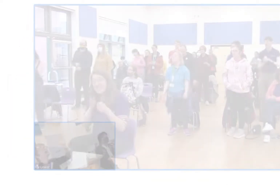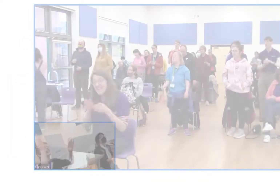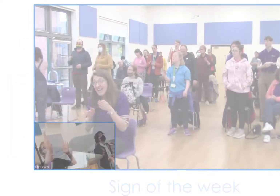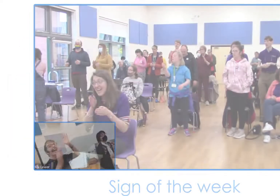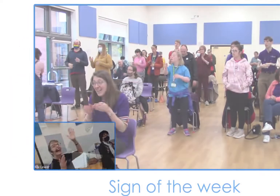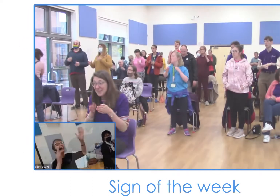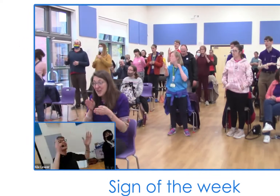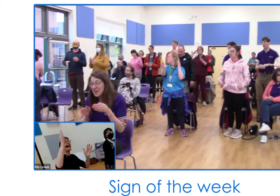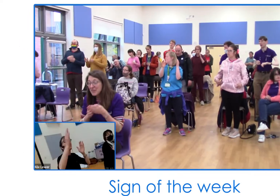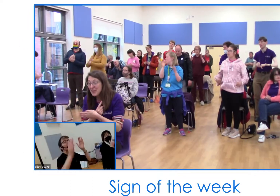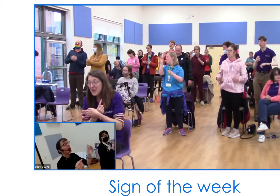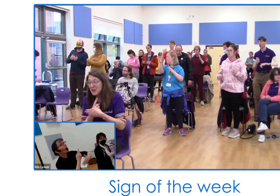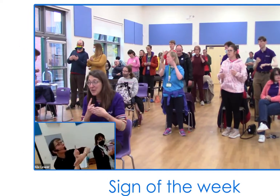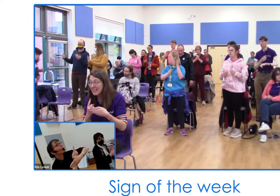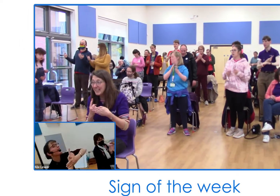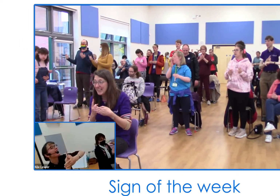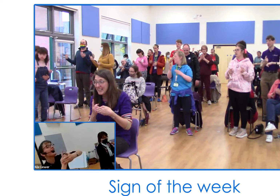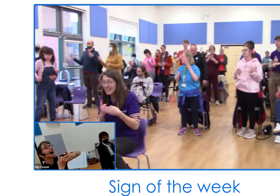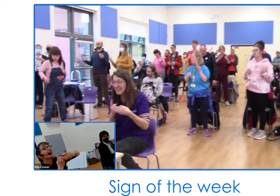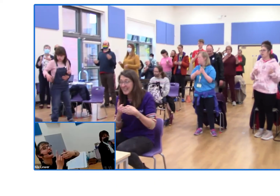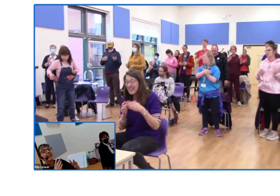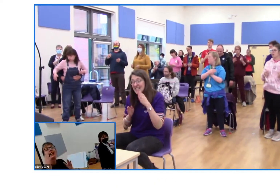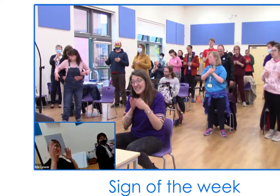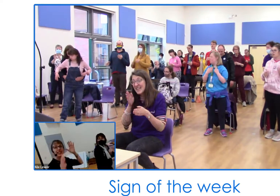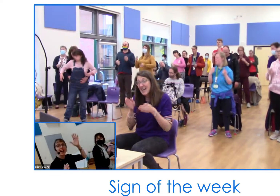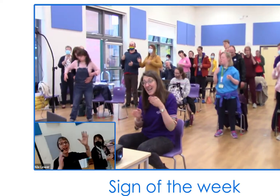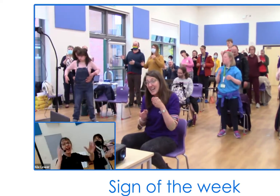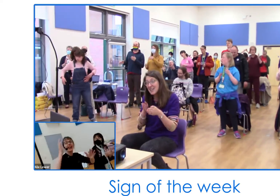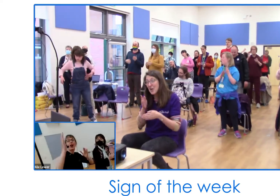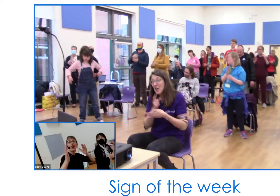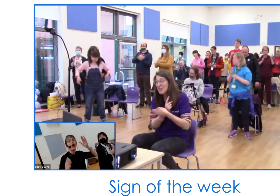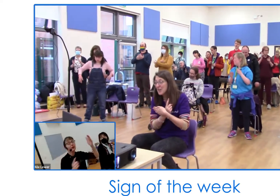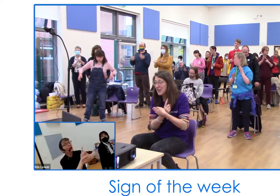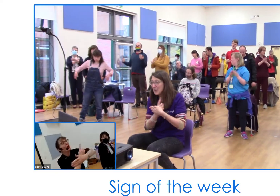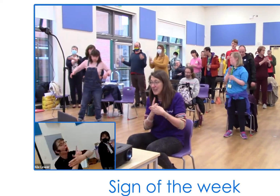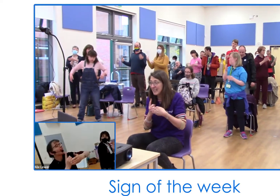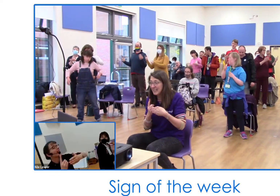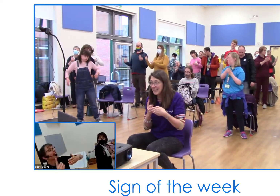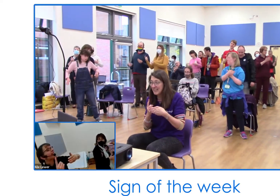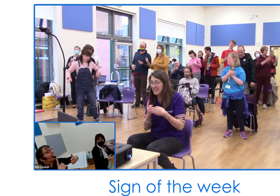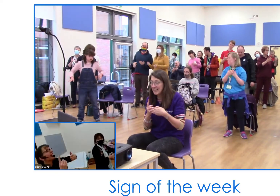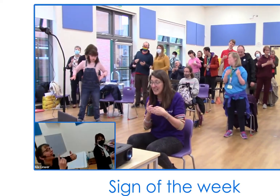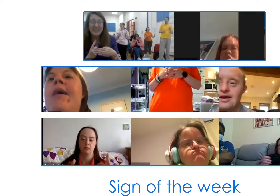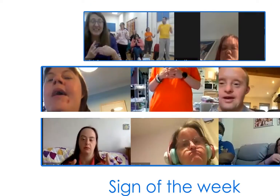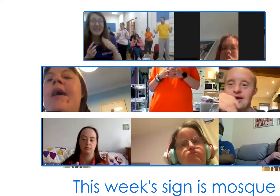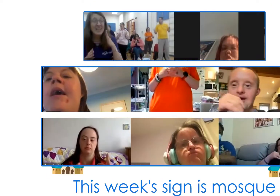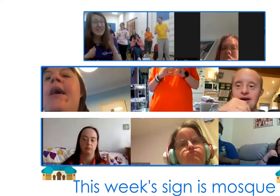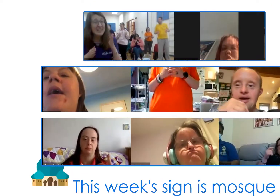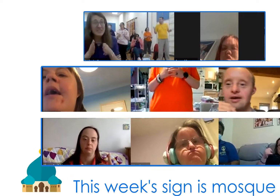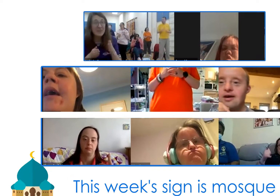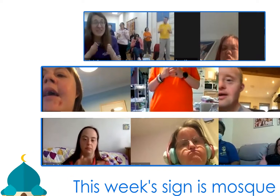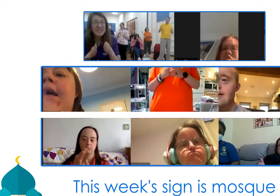Time of the week, time of the week,